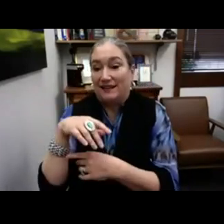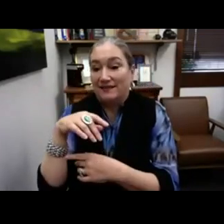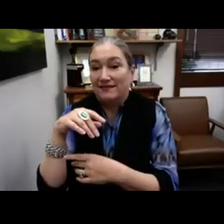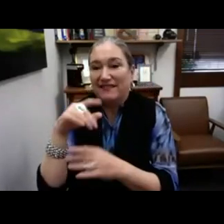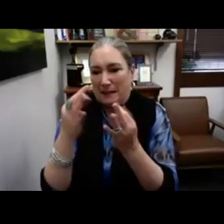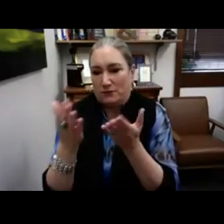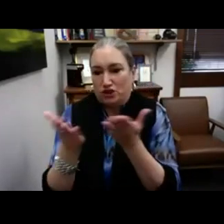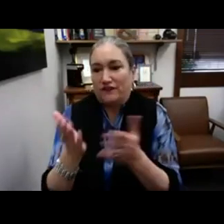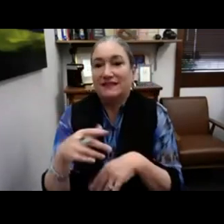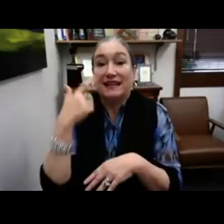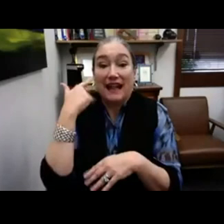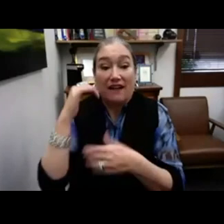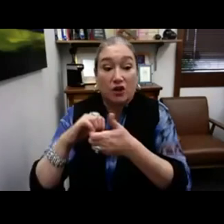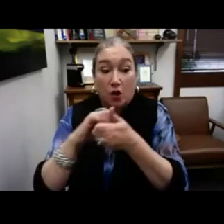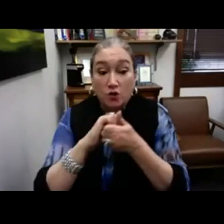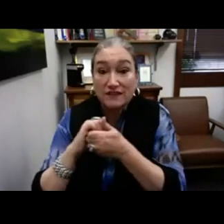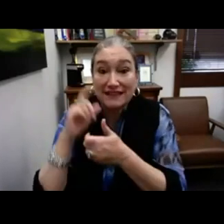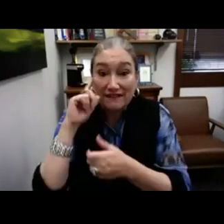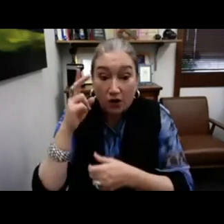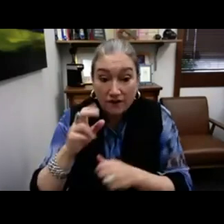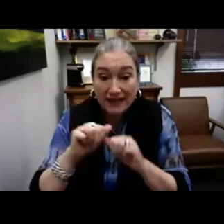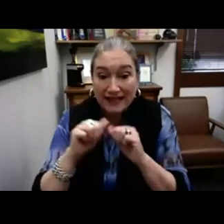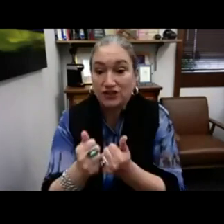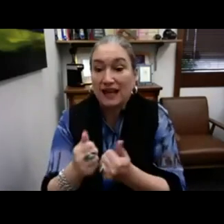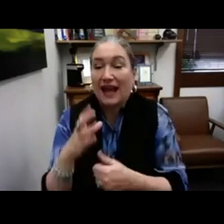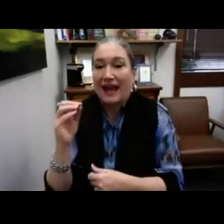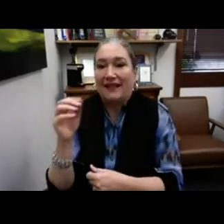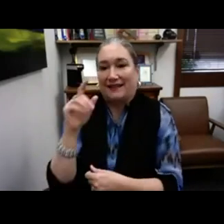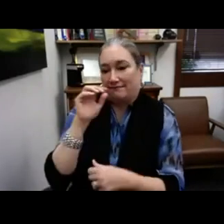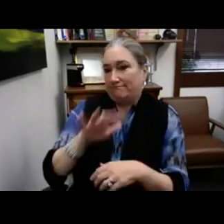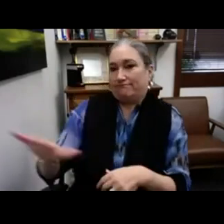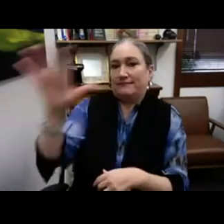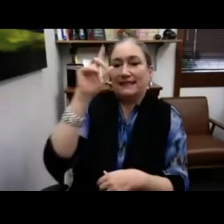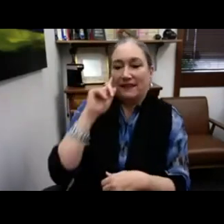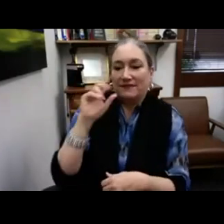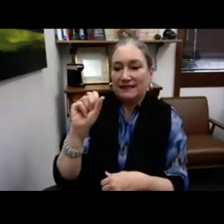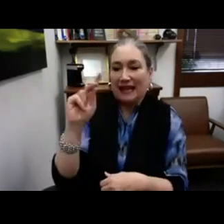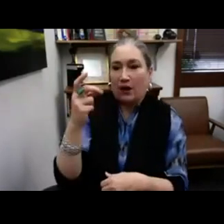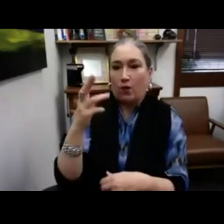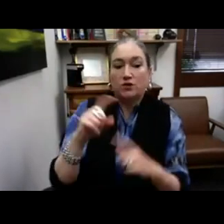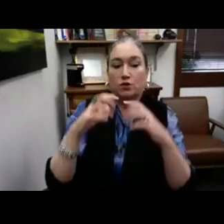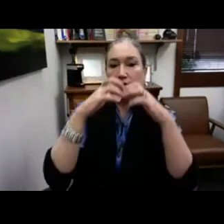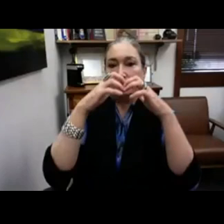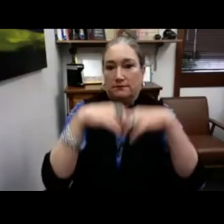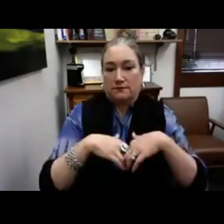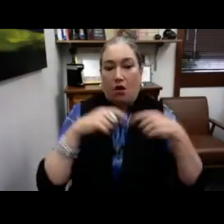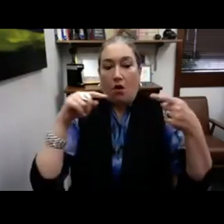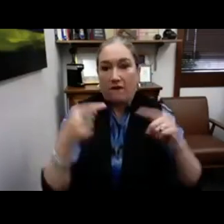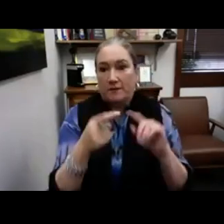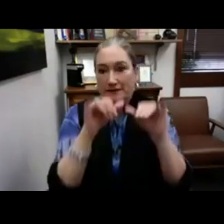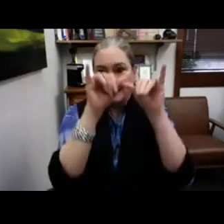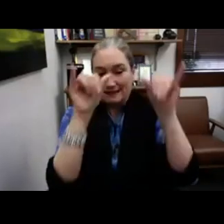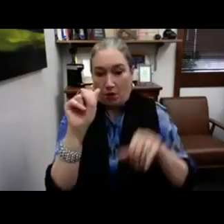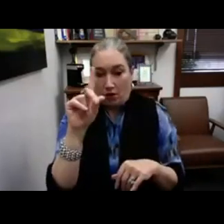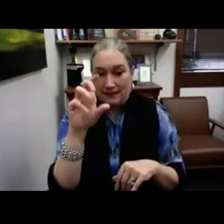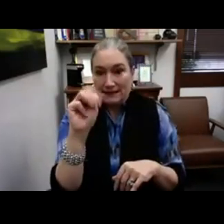Schools for the Deaf, LEAD-K Family Services, Cal Ed, California Coalition of Deaf Agencies,